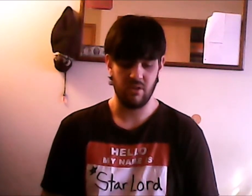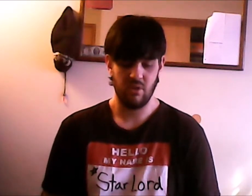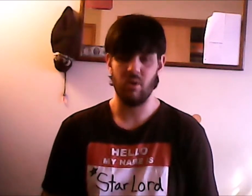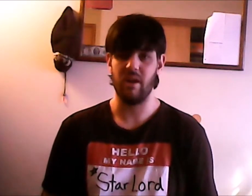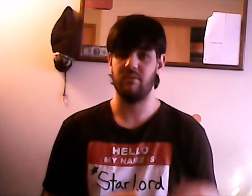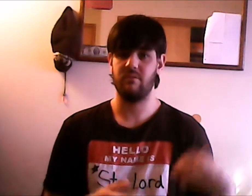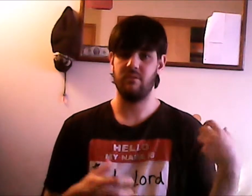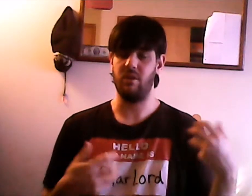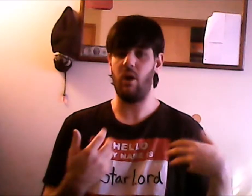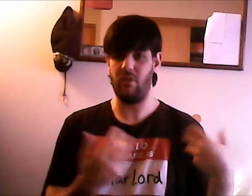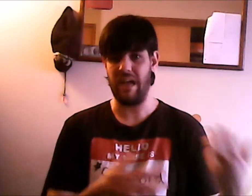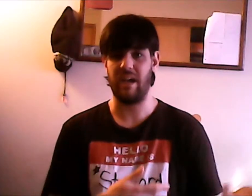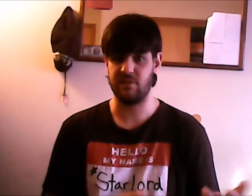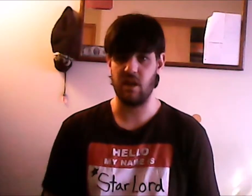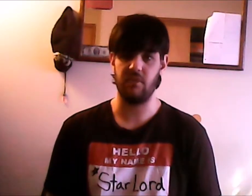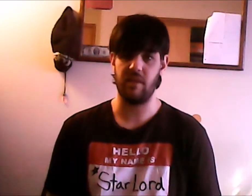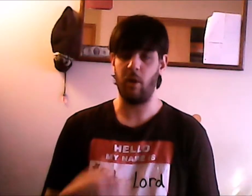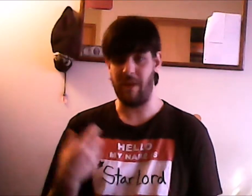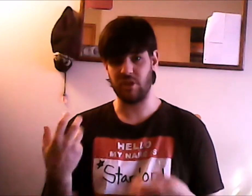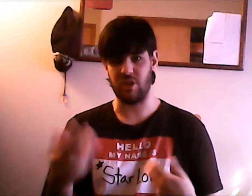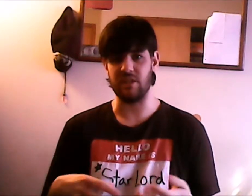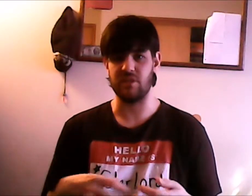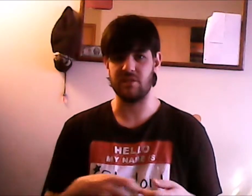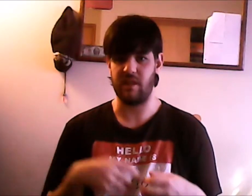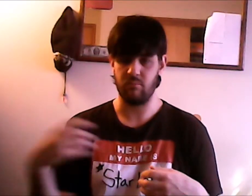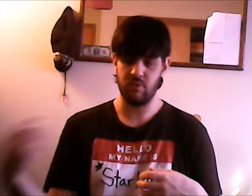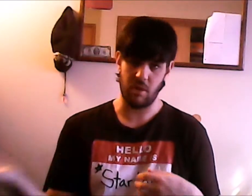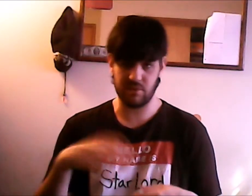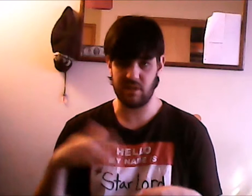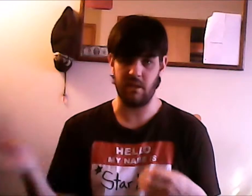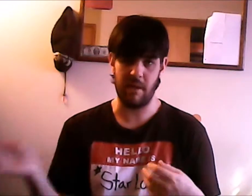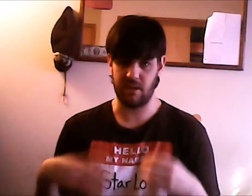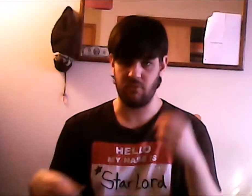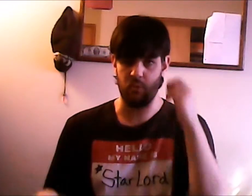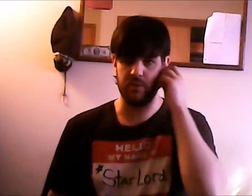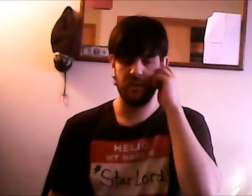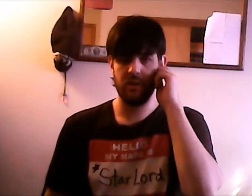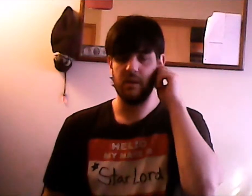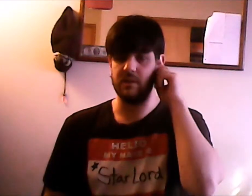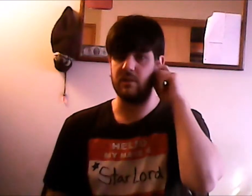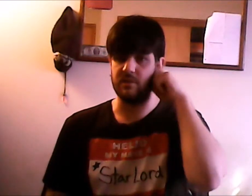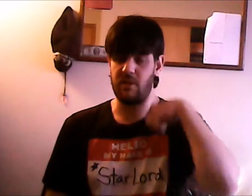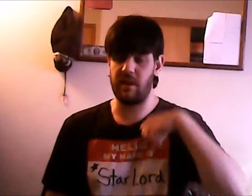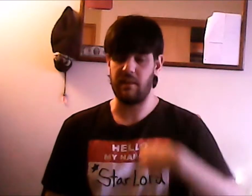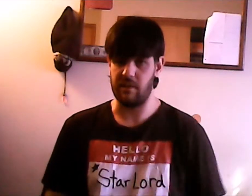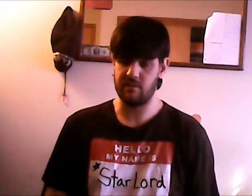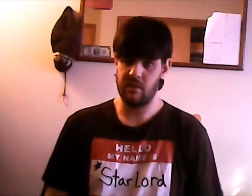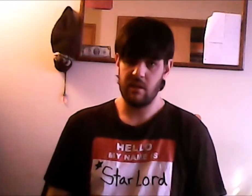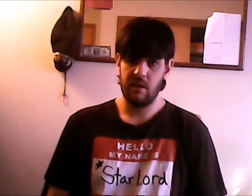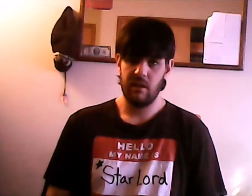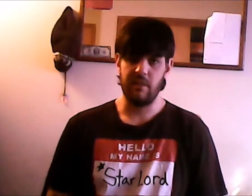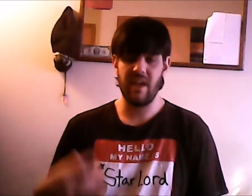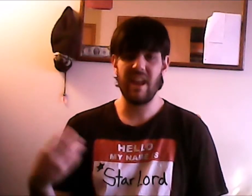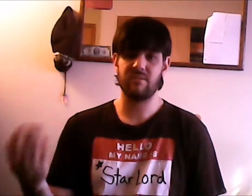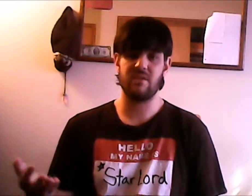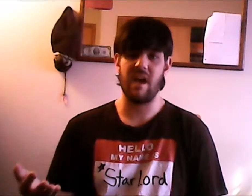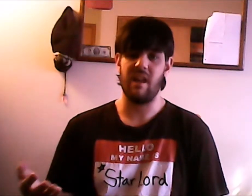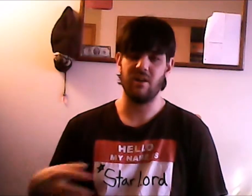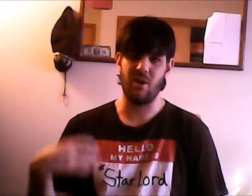what you know all that kind of stuff and then I'll make changes and then you know we'll send it back and forth until it's finalized and then after that I'll go